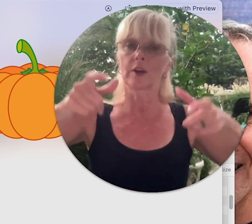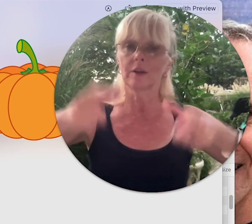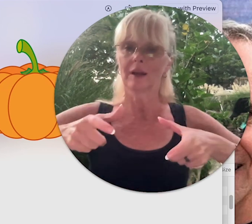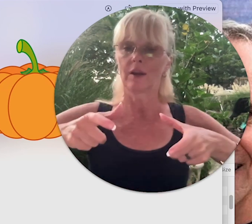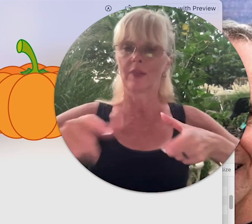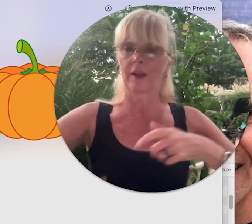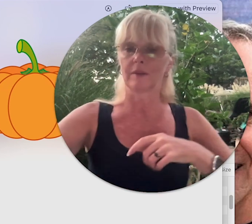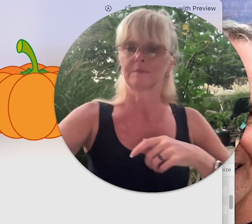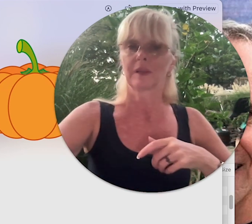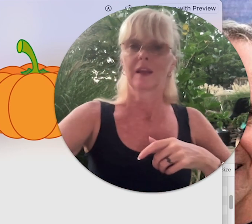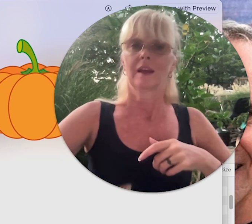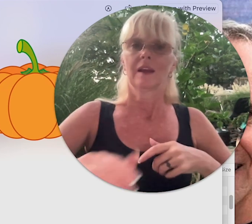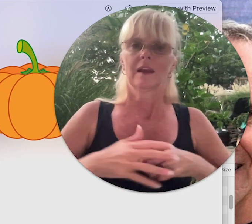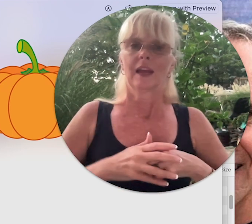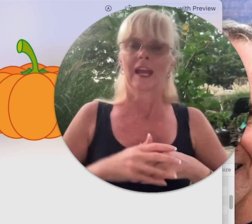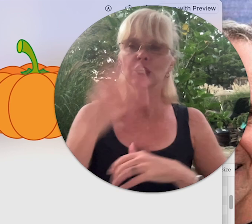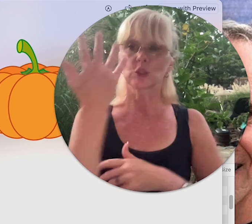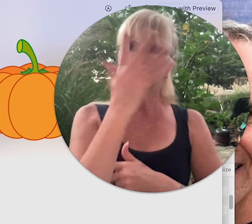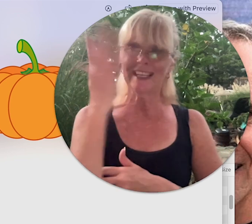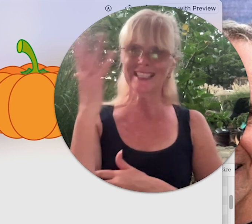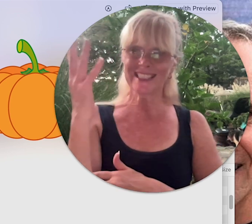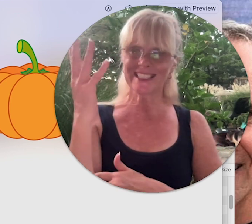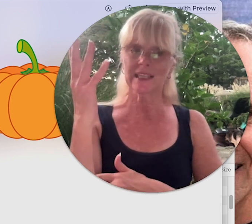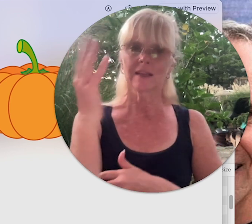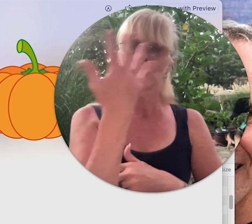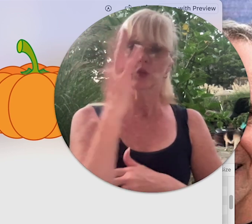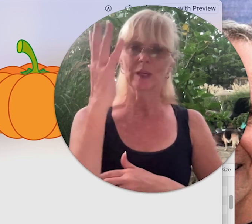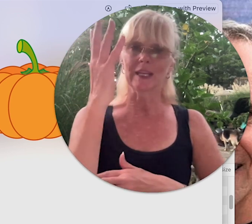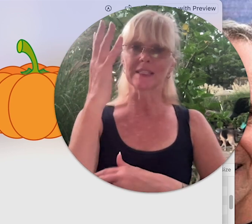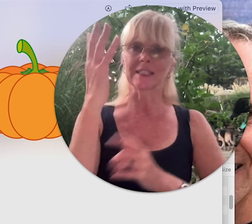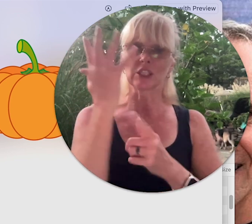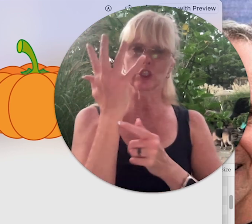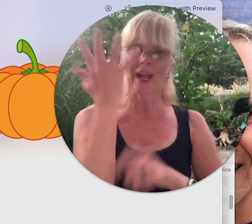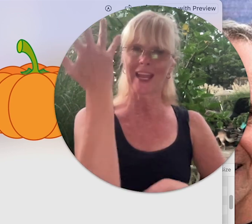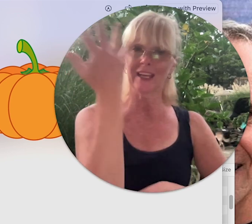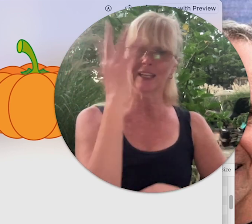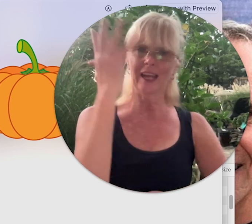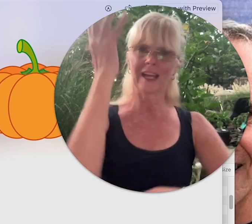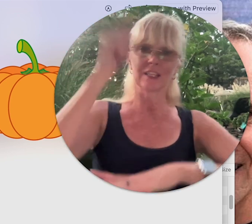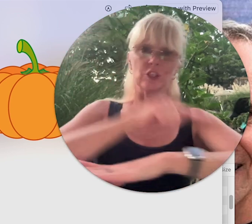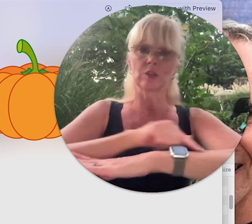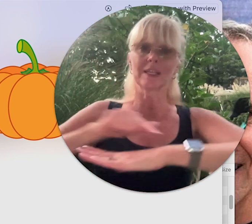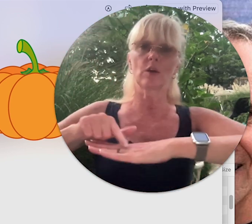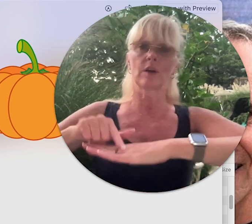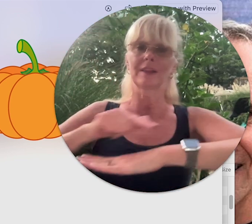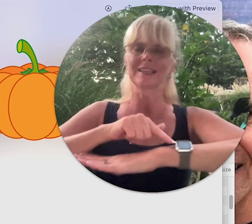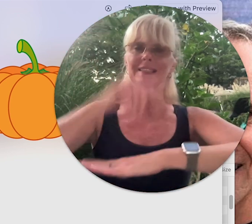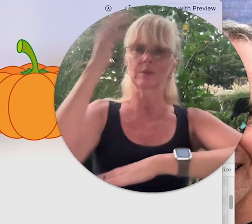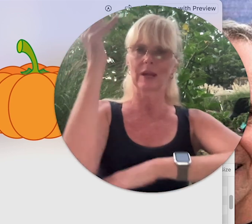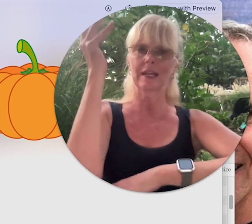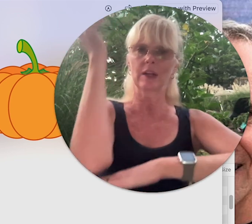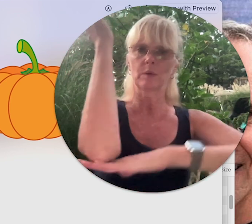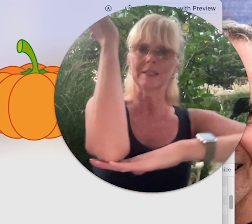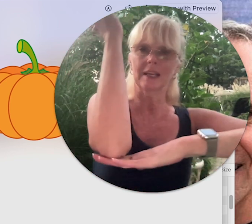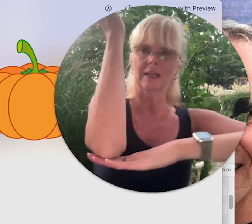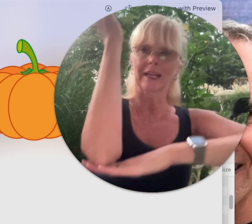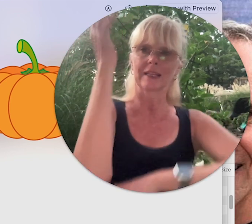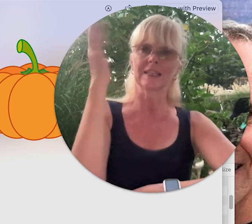there and trees trees this is your hand and it's usually on this right here we set it like this